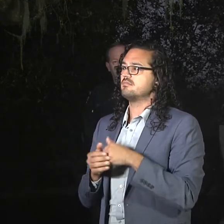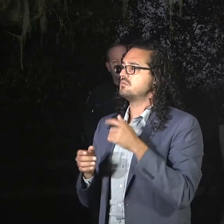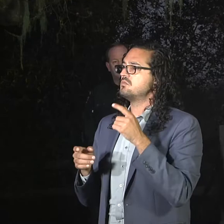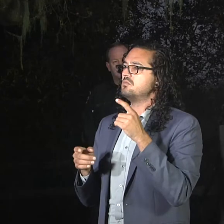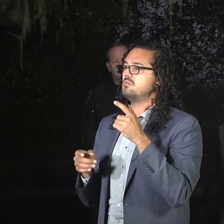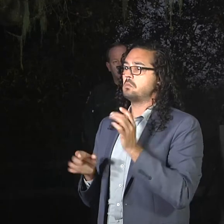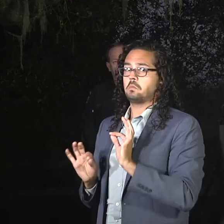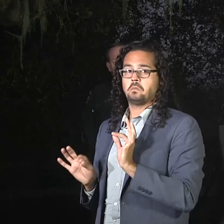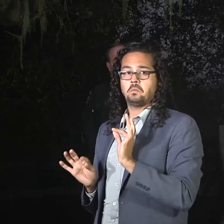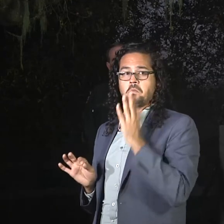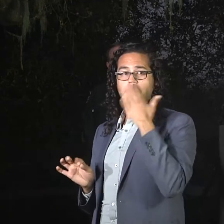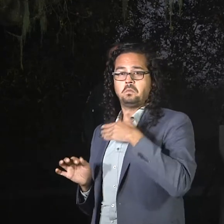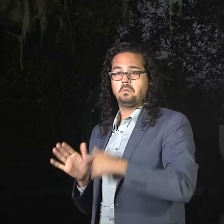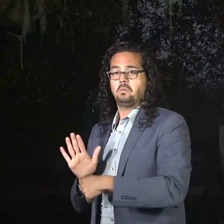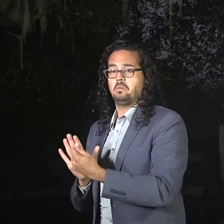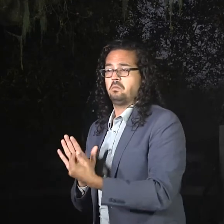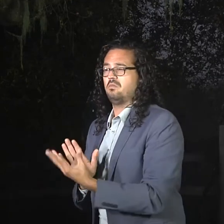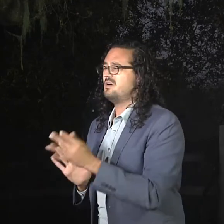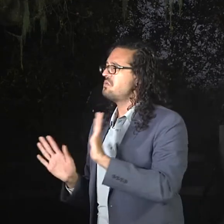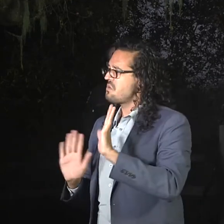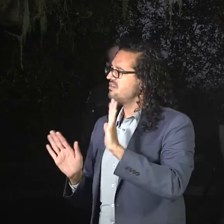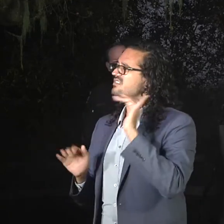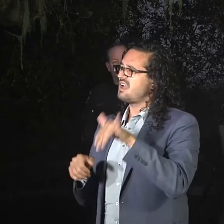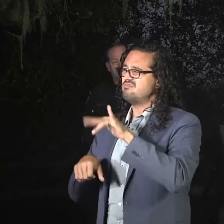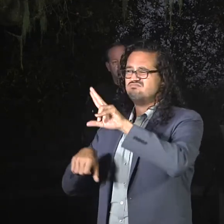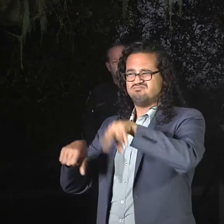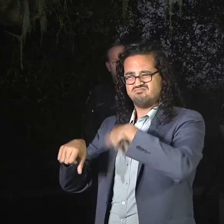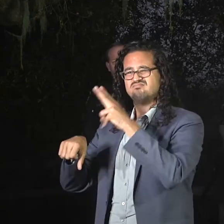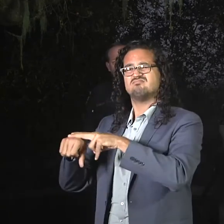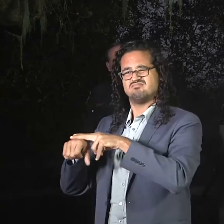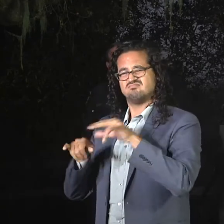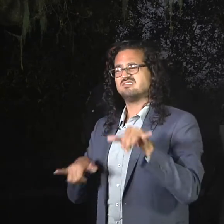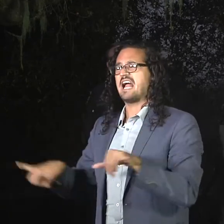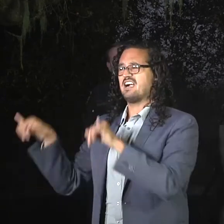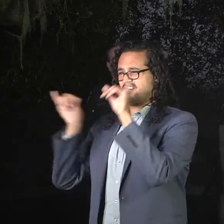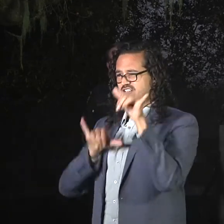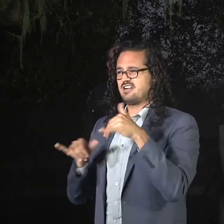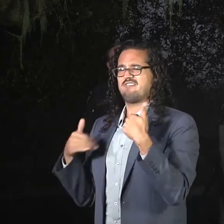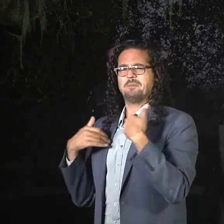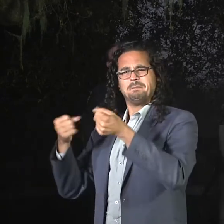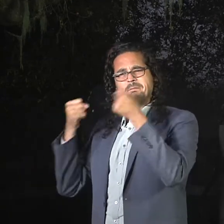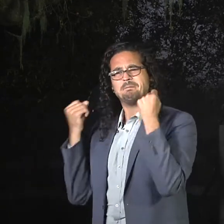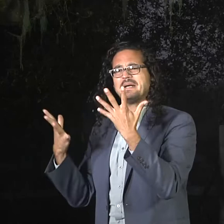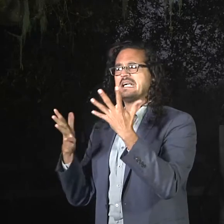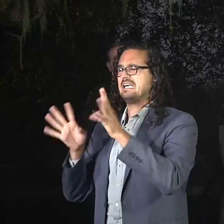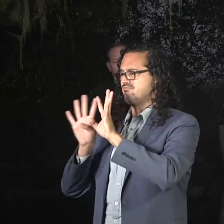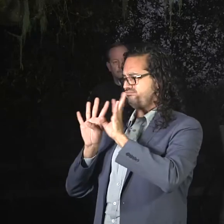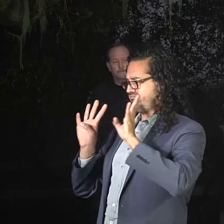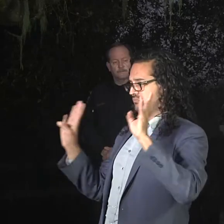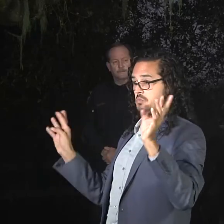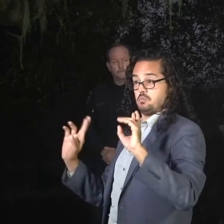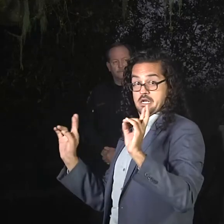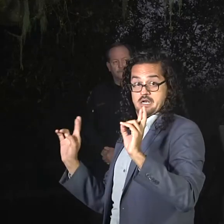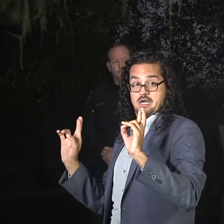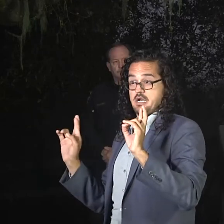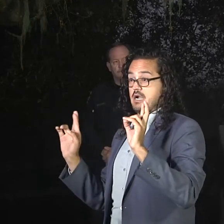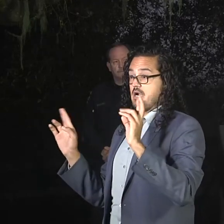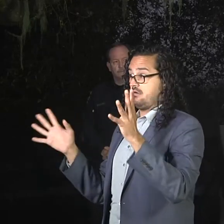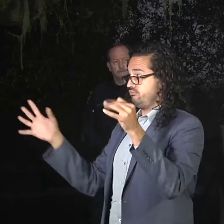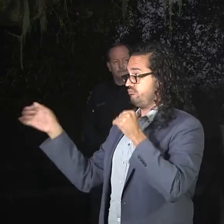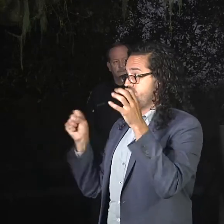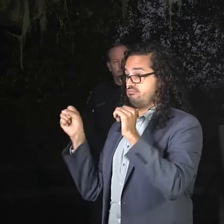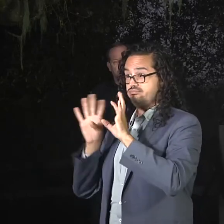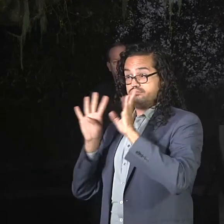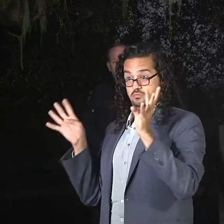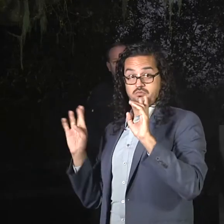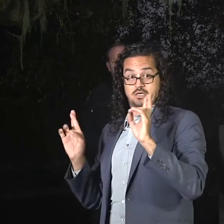very planned event. We have a lot of resources. When we do this event, we put our best resources. And we have to take them from the other parts of the fire and